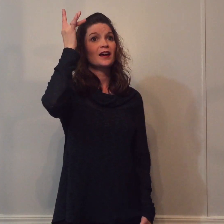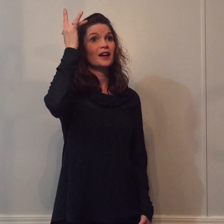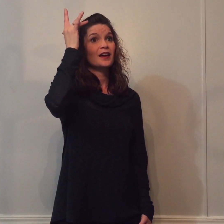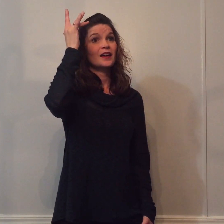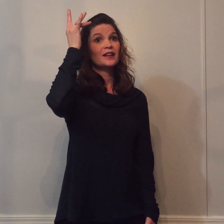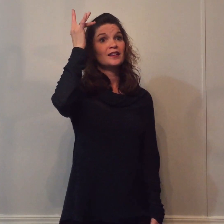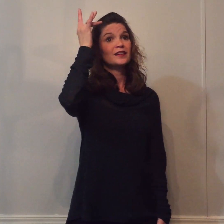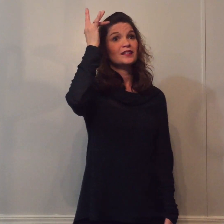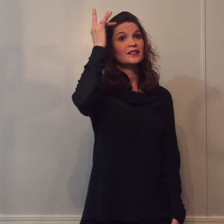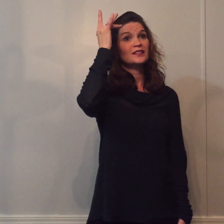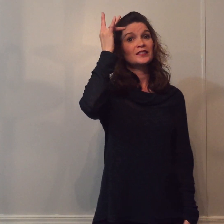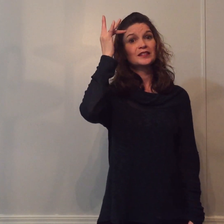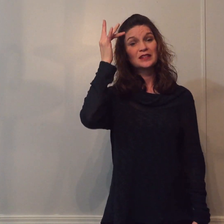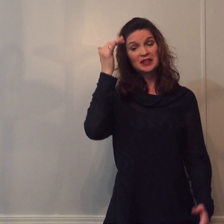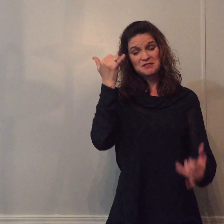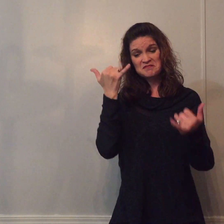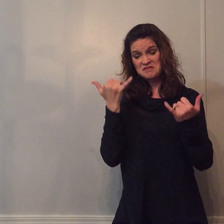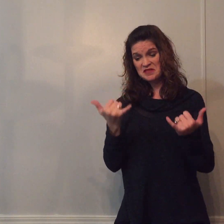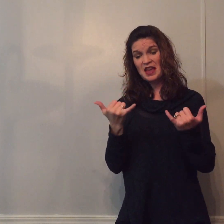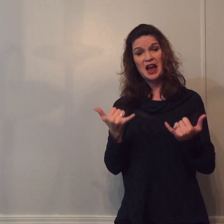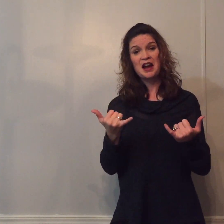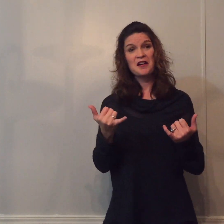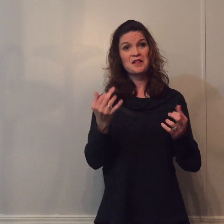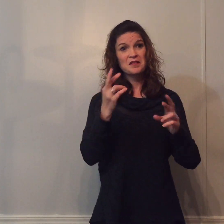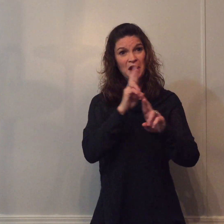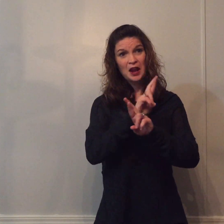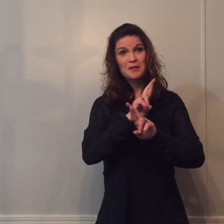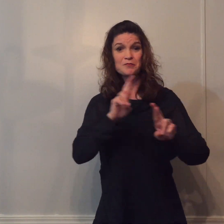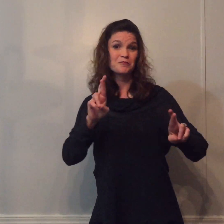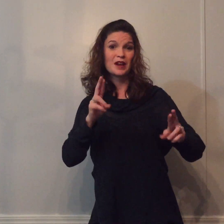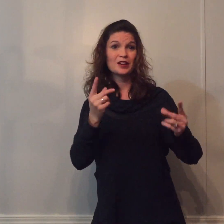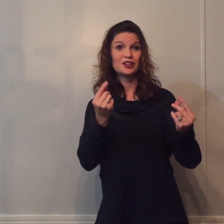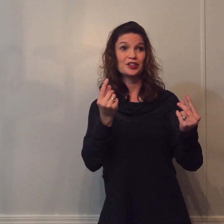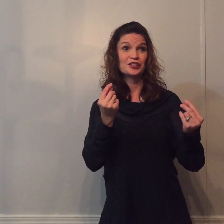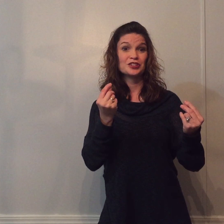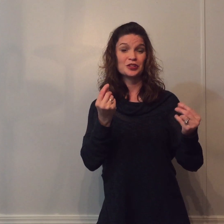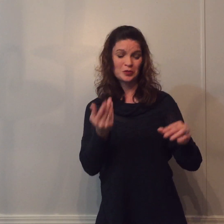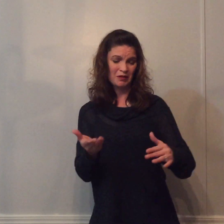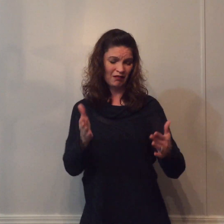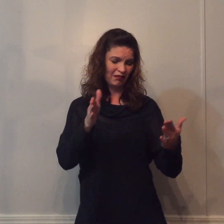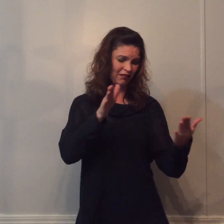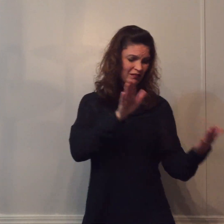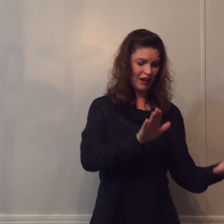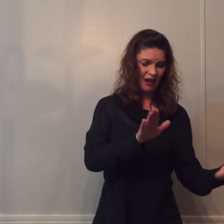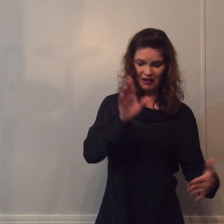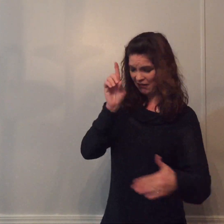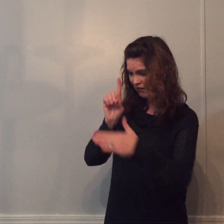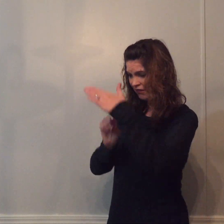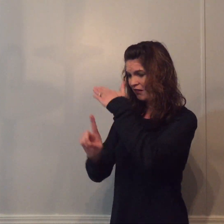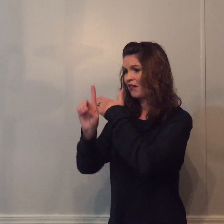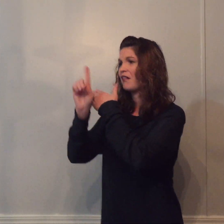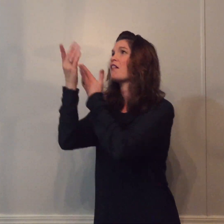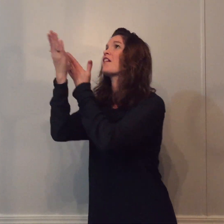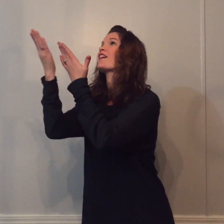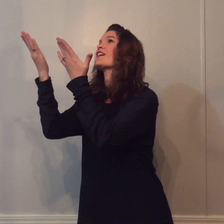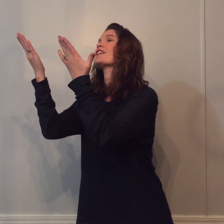And long for heaven, my home.